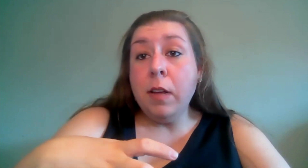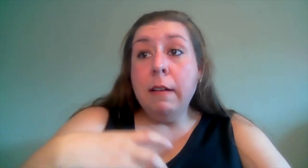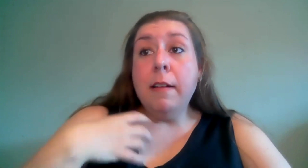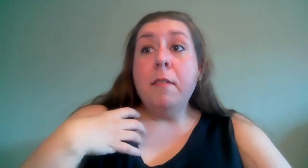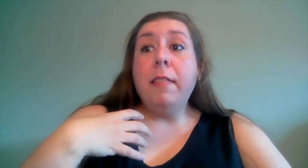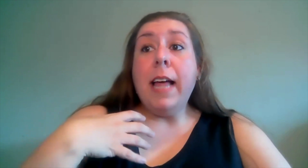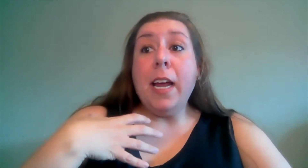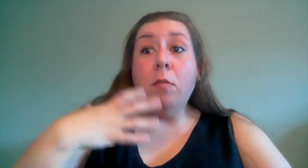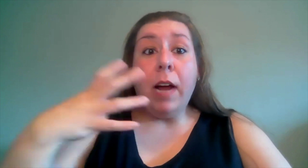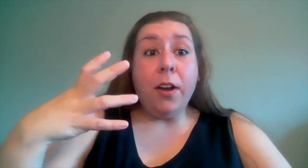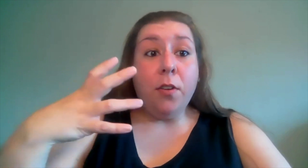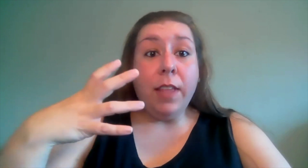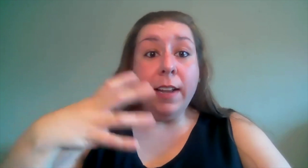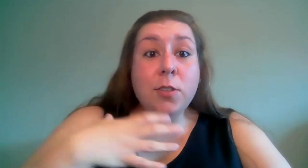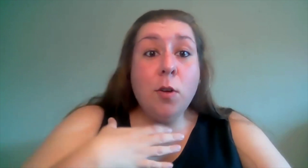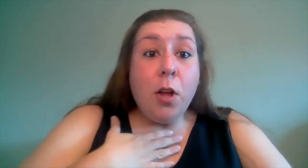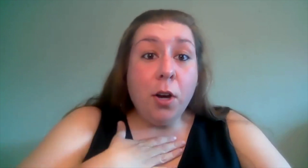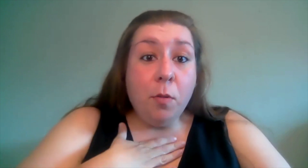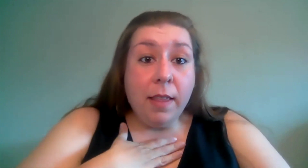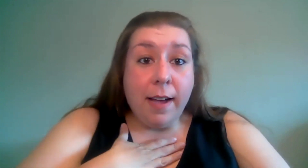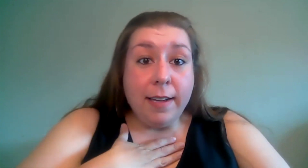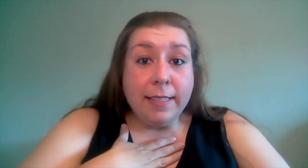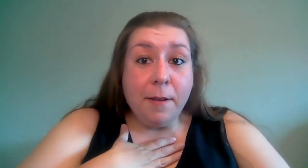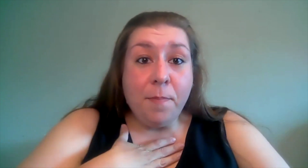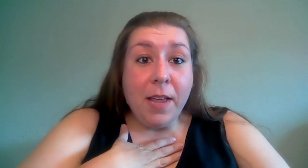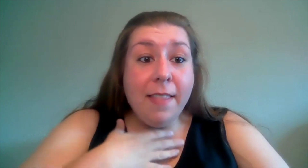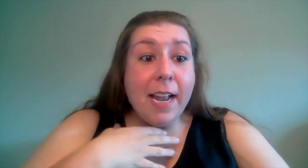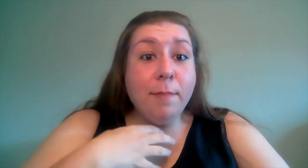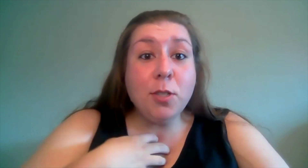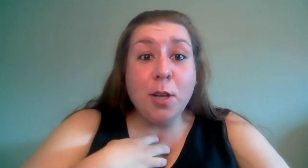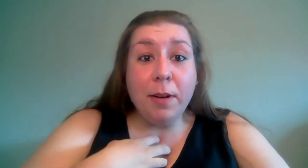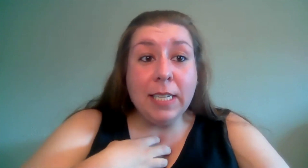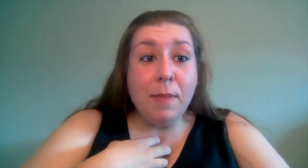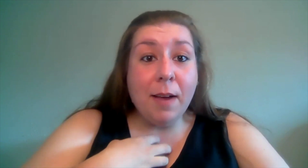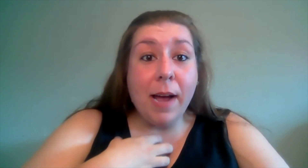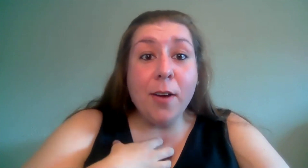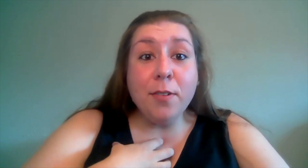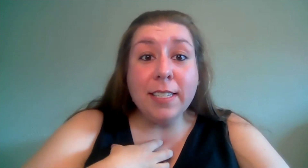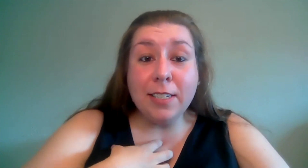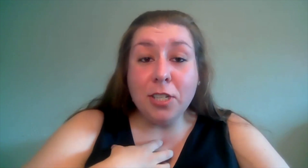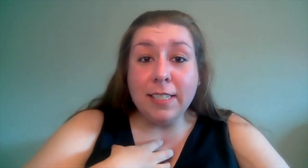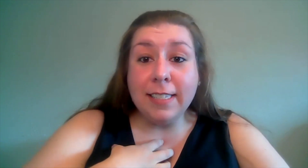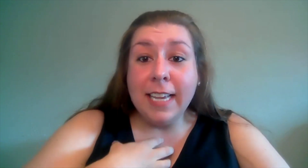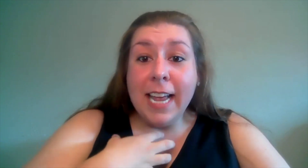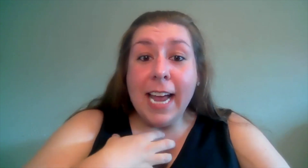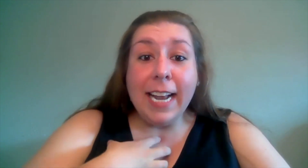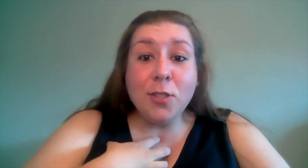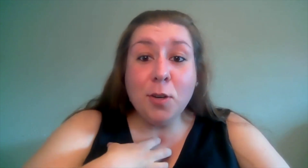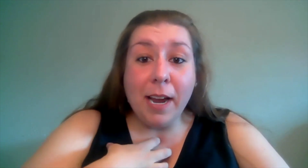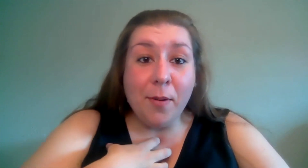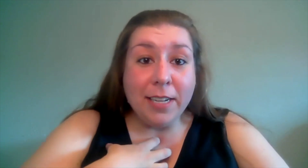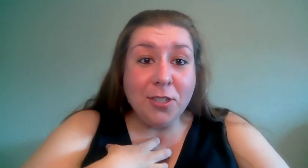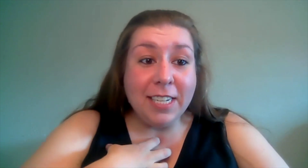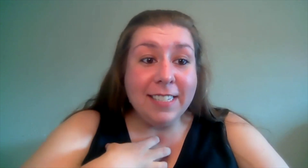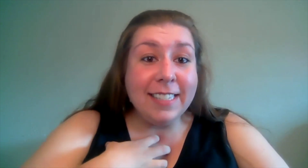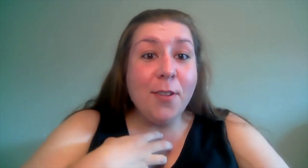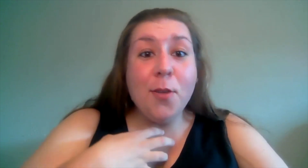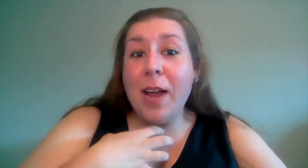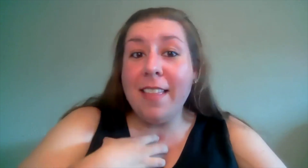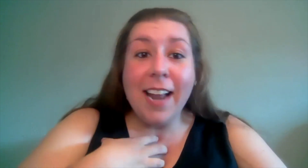like a writer that is no longer with us and then i'm just going to make my own decisions and answer my questions the way that